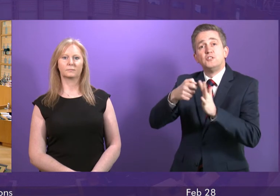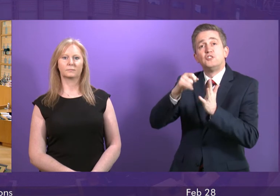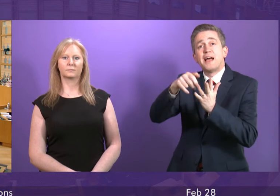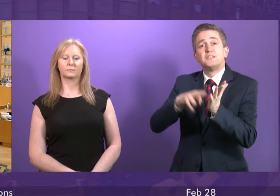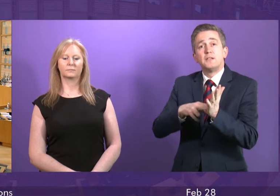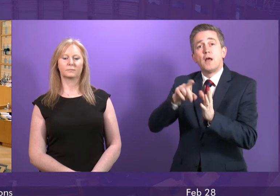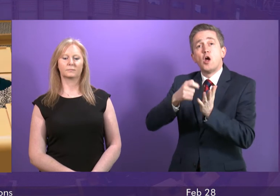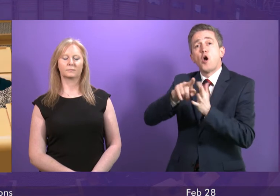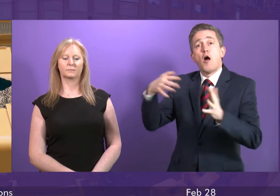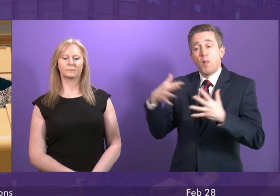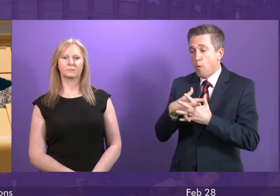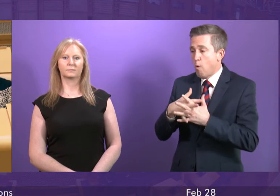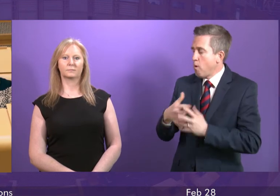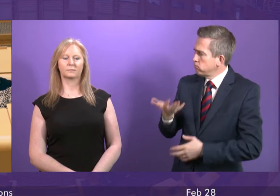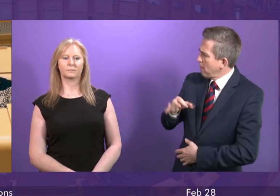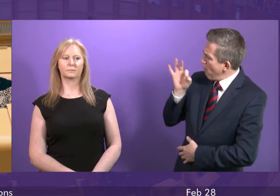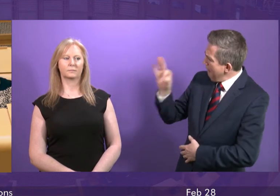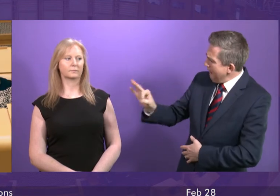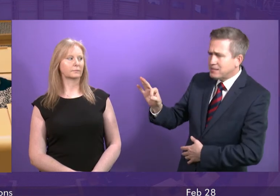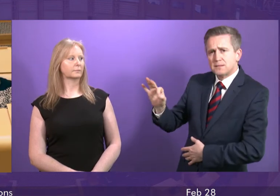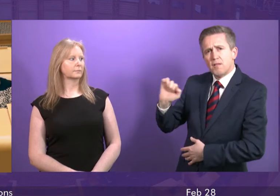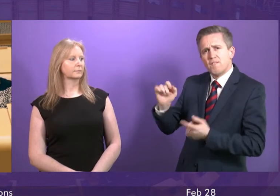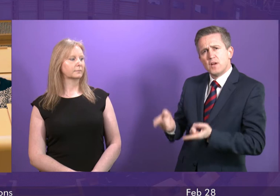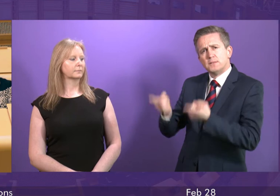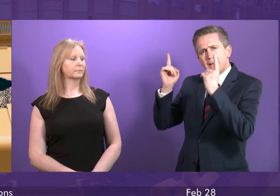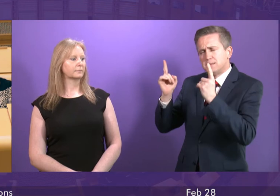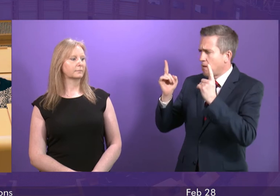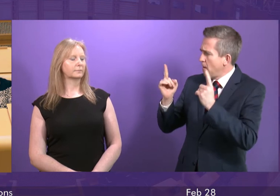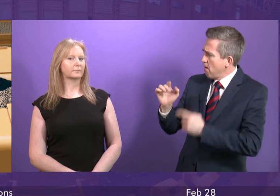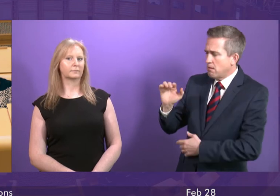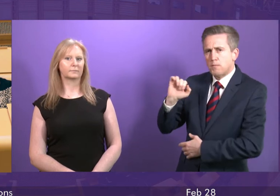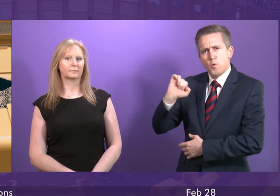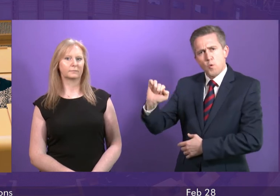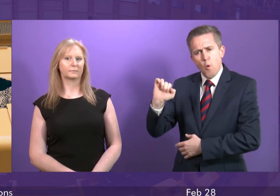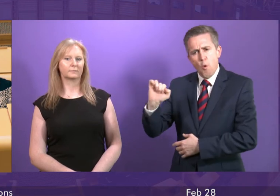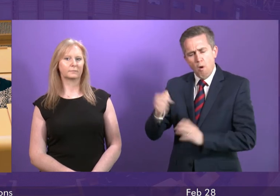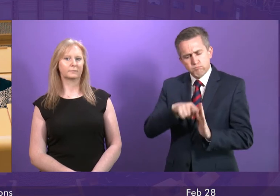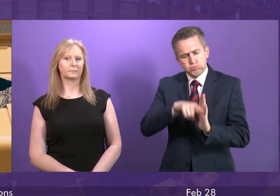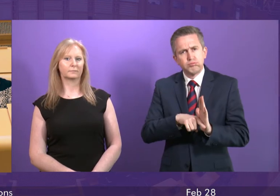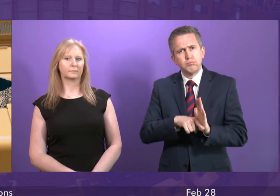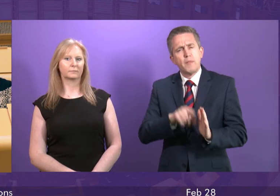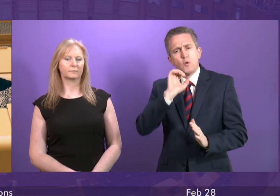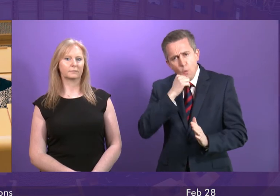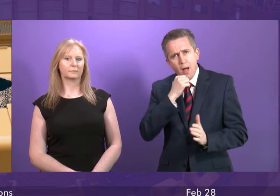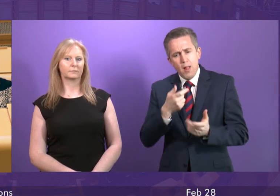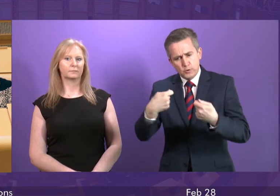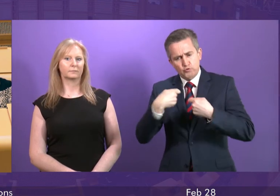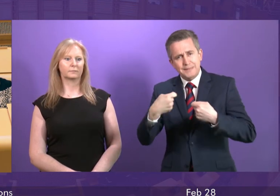How would the First Minister characterise her legal guarantee to treat people within 12 weeks being missed in a quarter